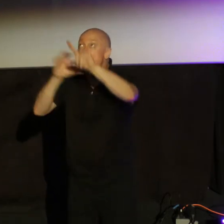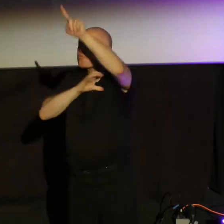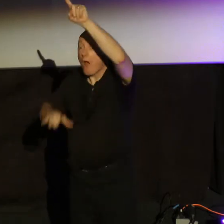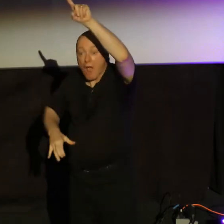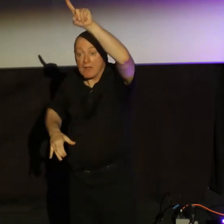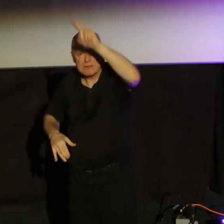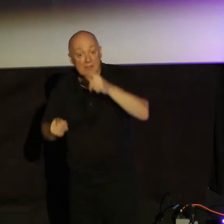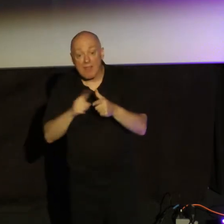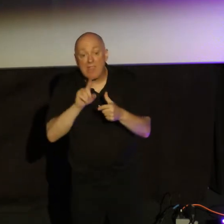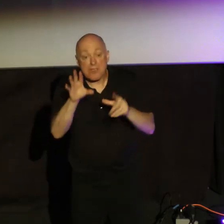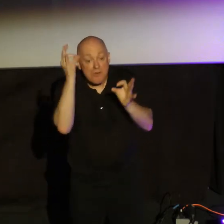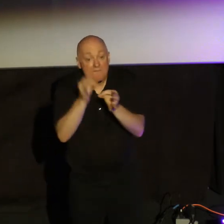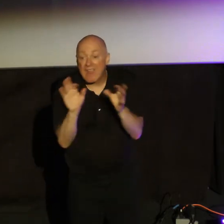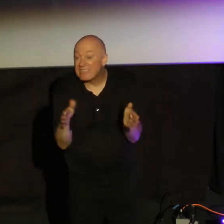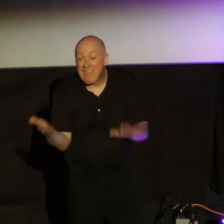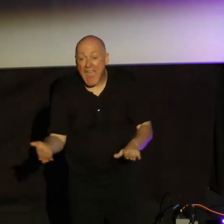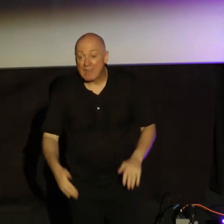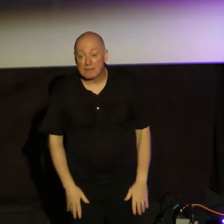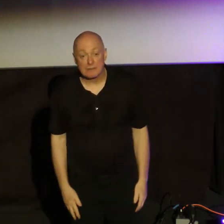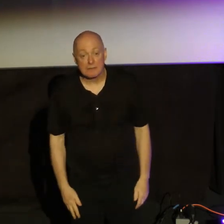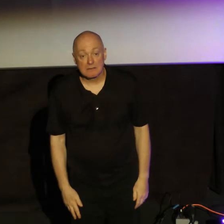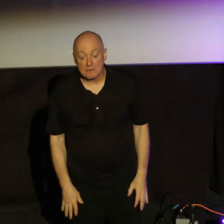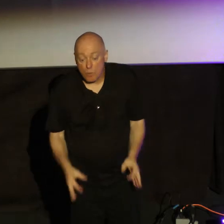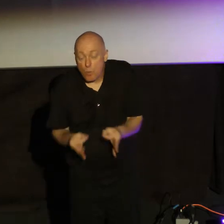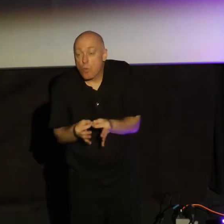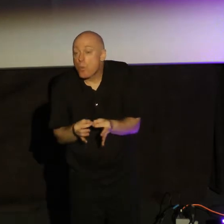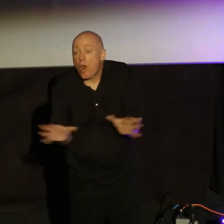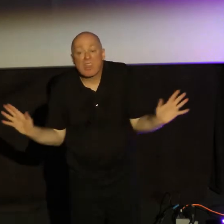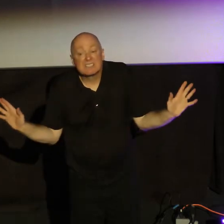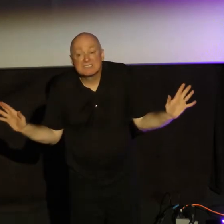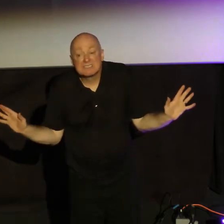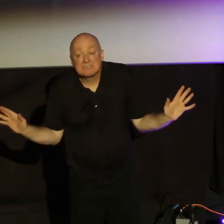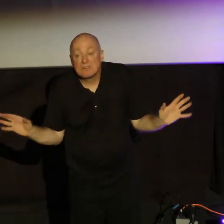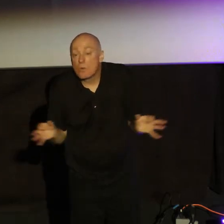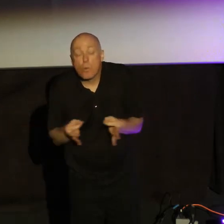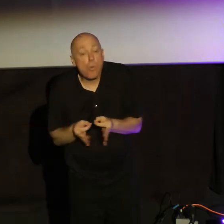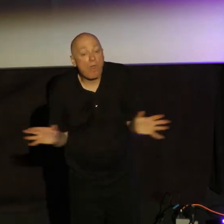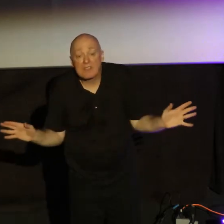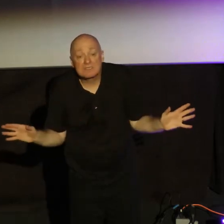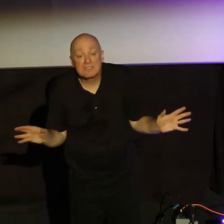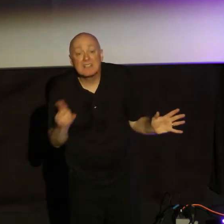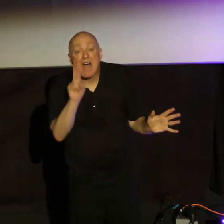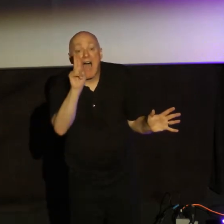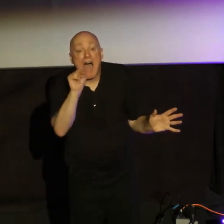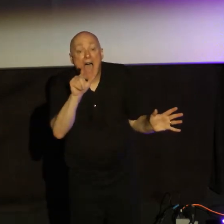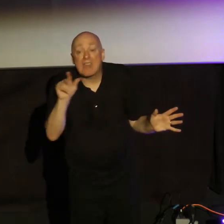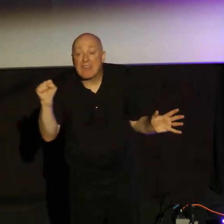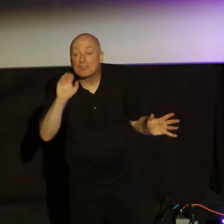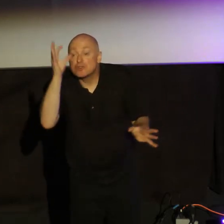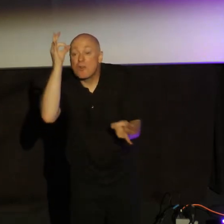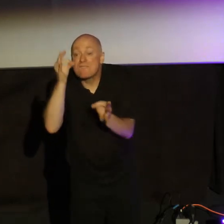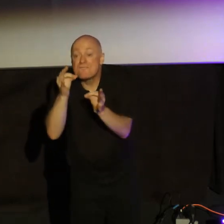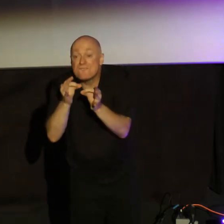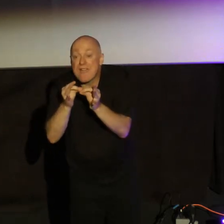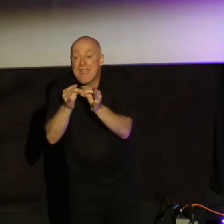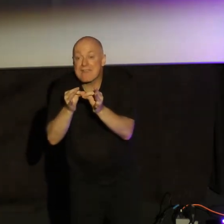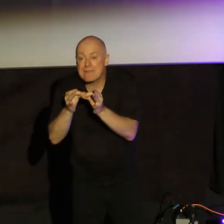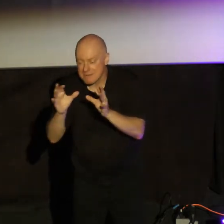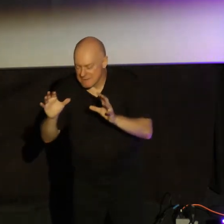then your faith is dead. And he says, it's useless. Unless your faith is about pushing forward